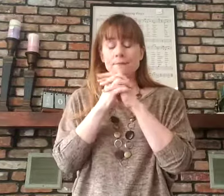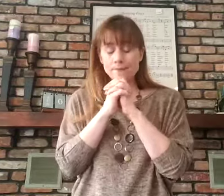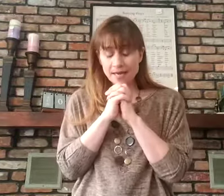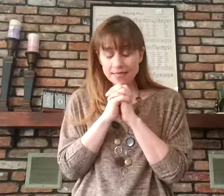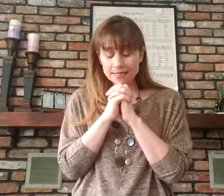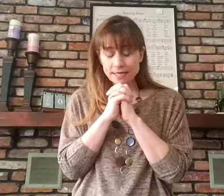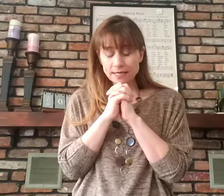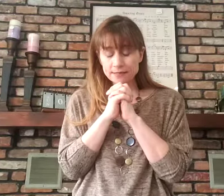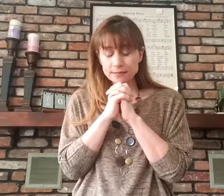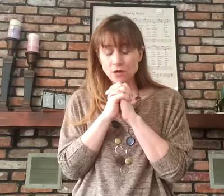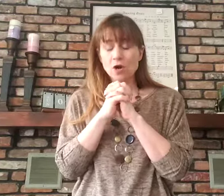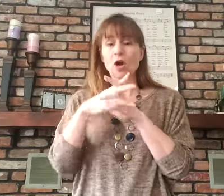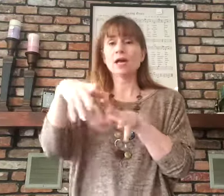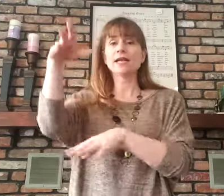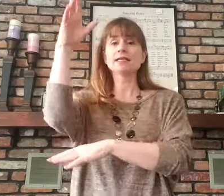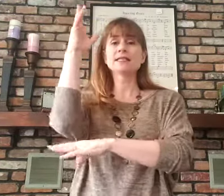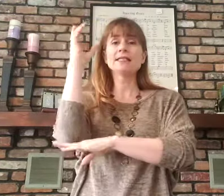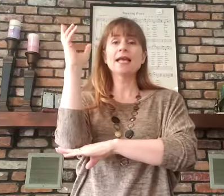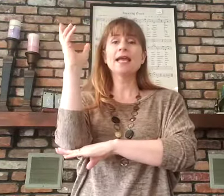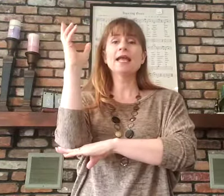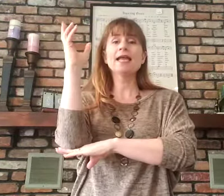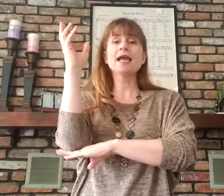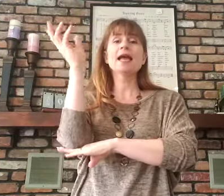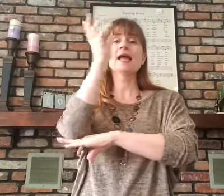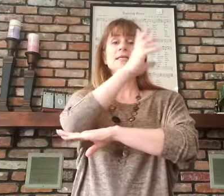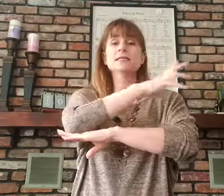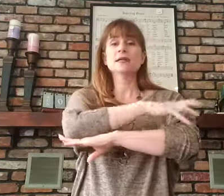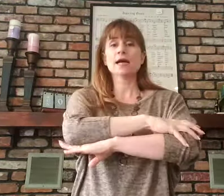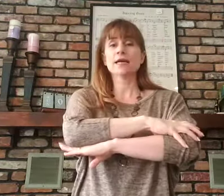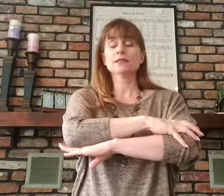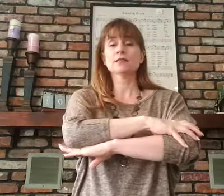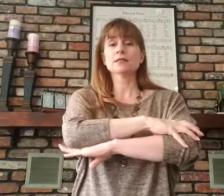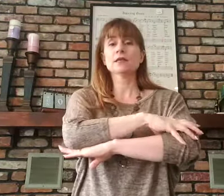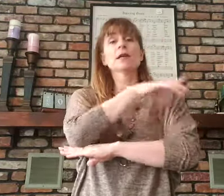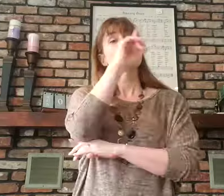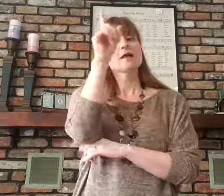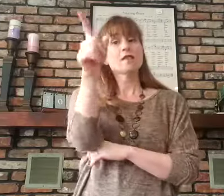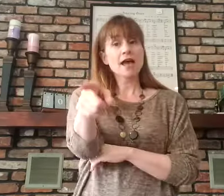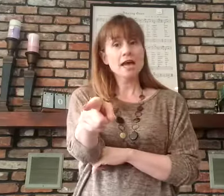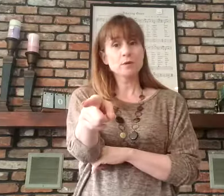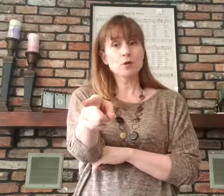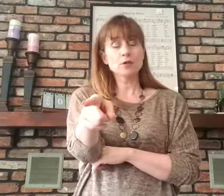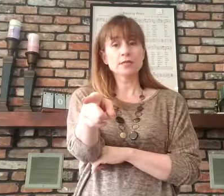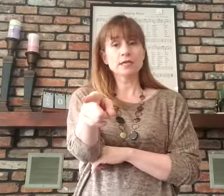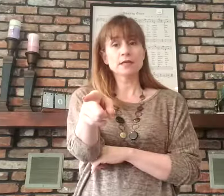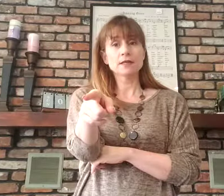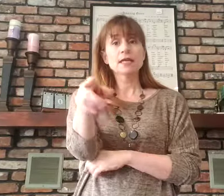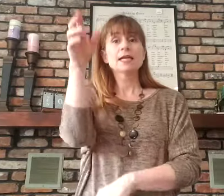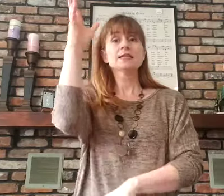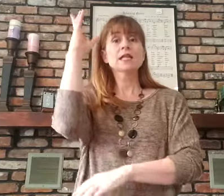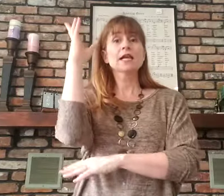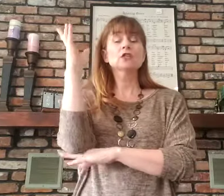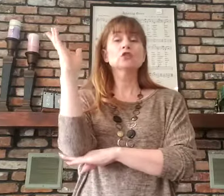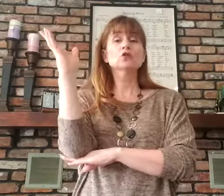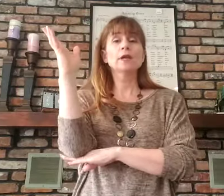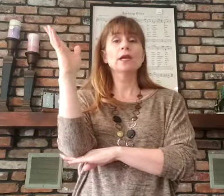meditates on it day and night. That person is like a tree